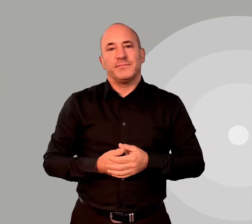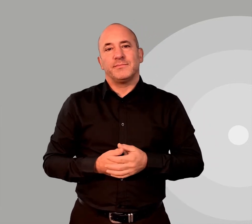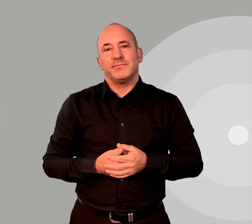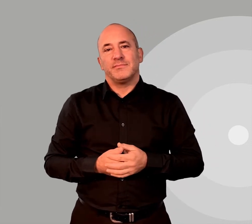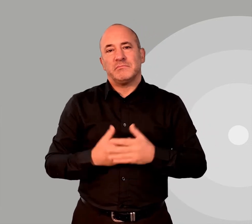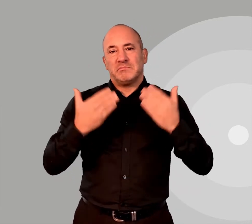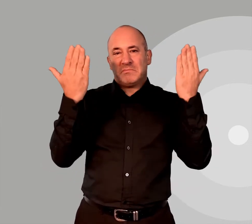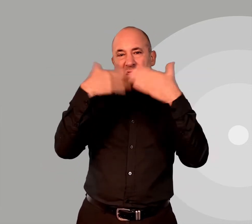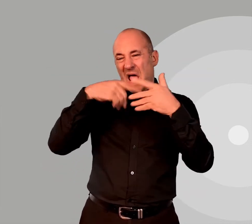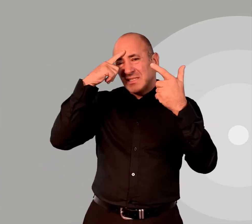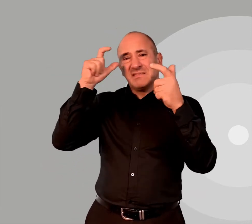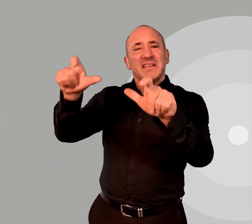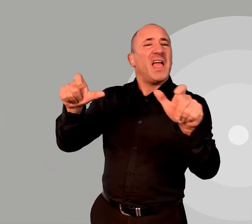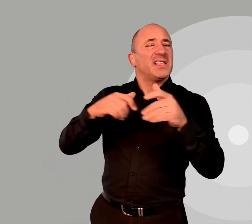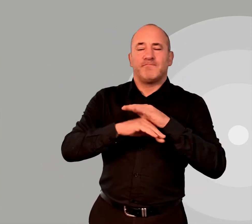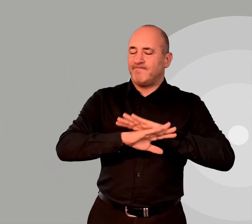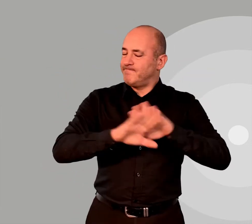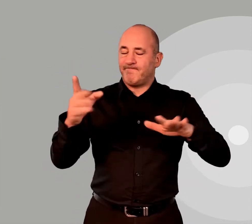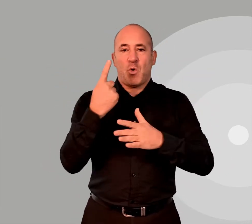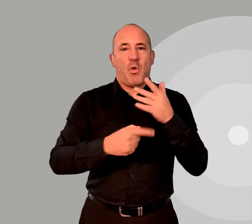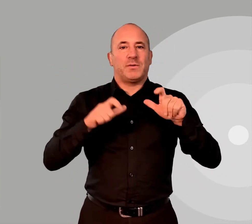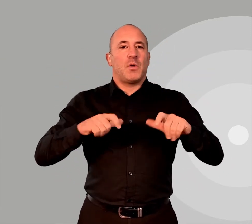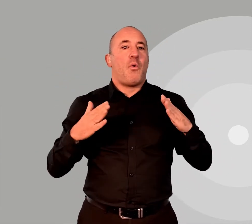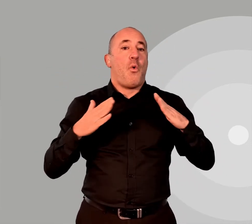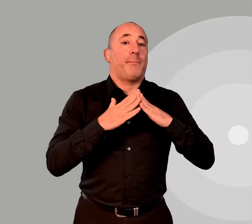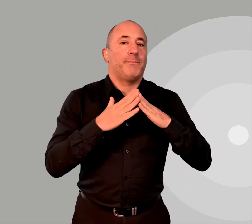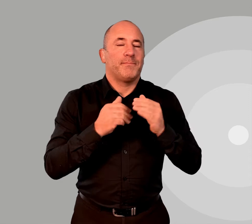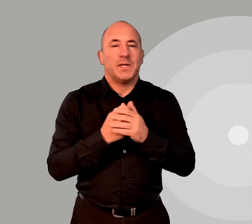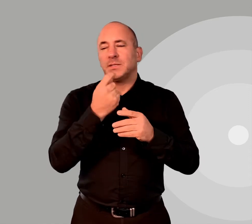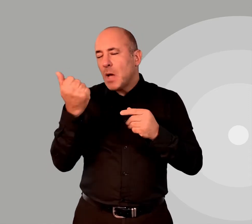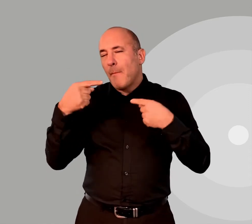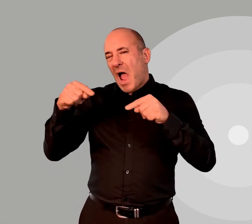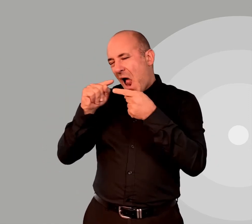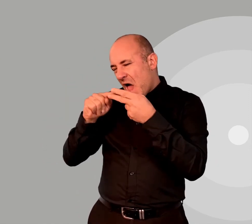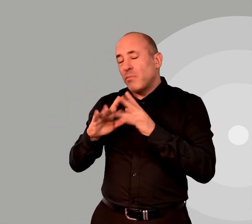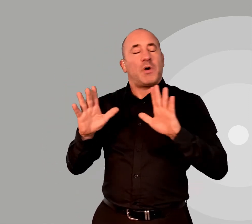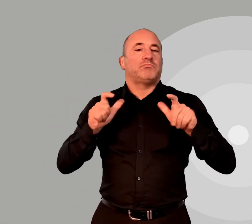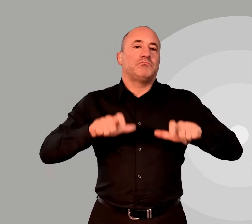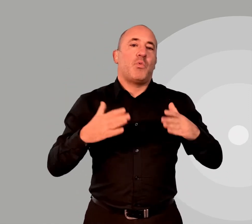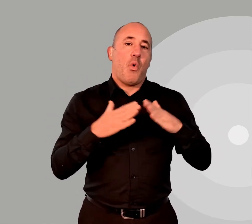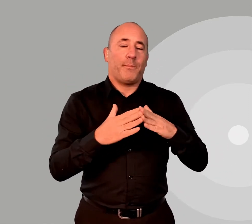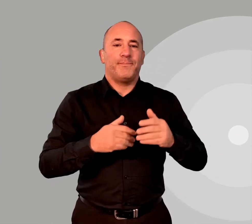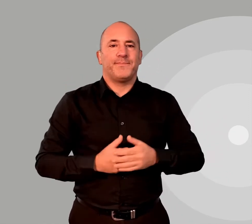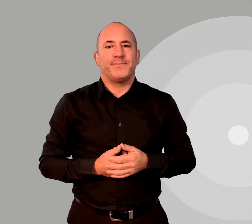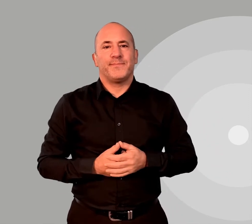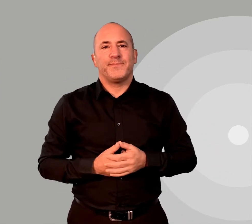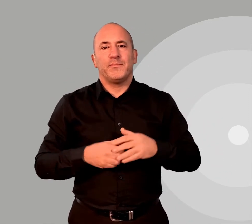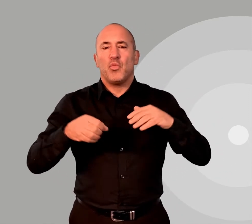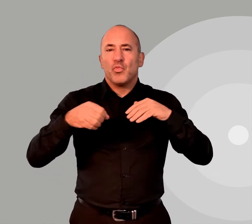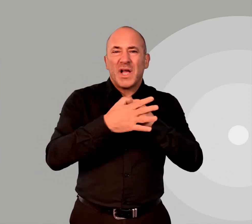Overnight stays. You must not stay overnight away from home. Limited exceptions apply.